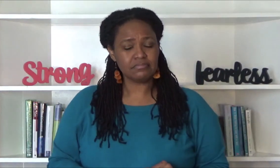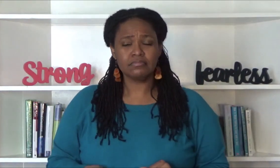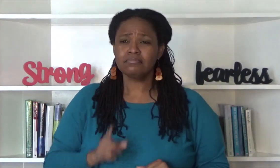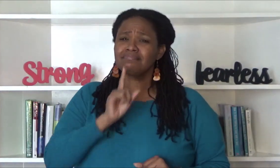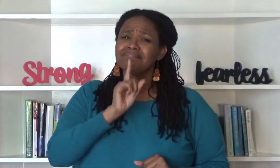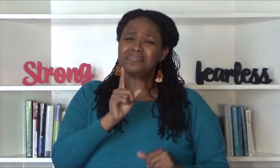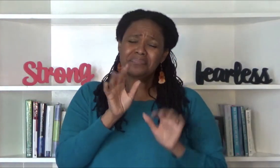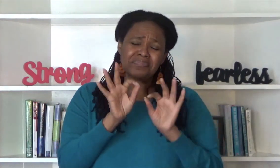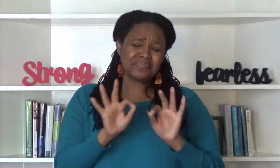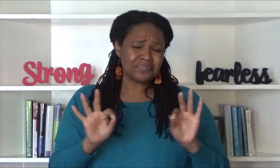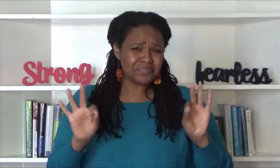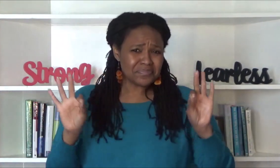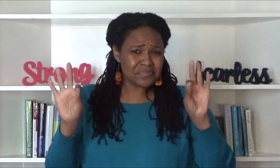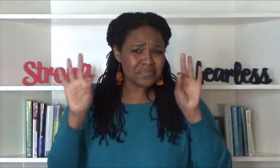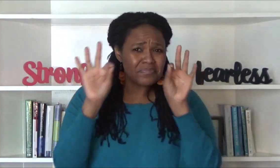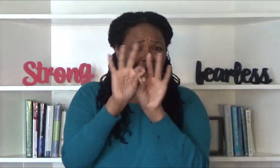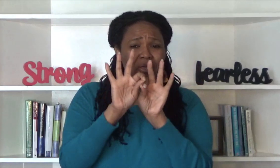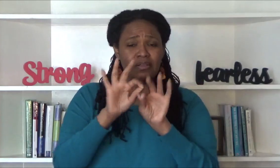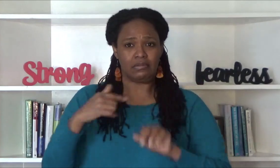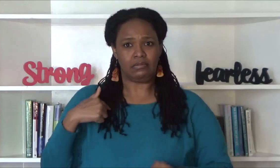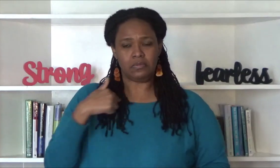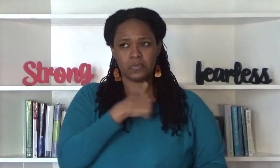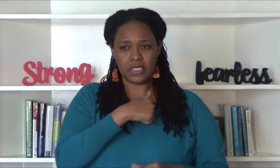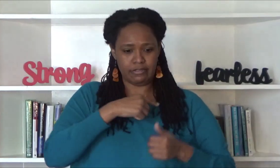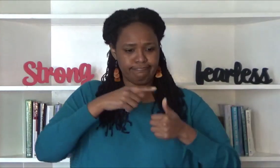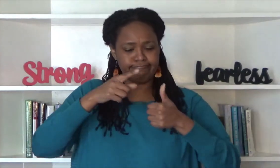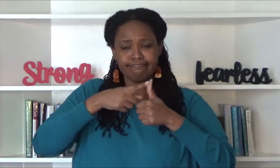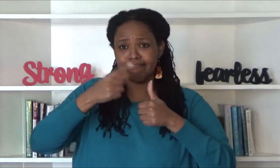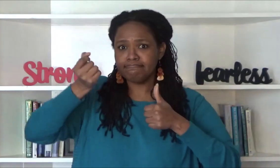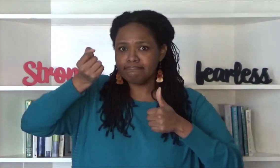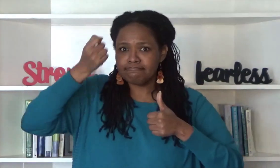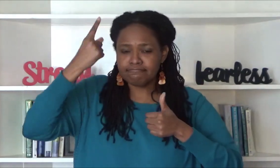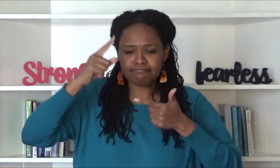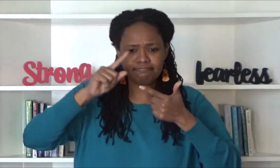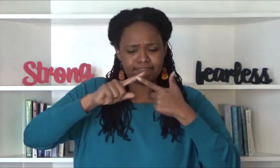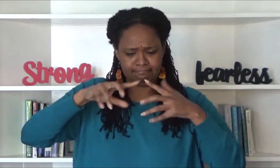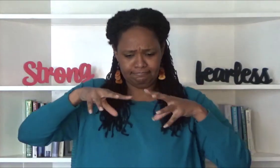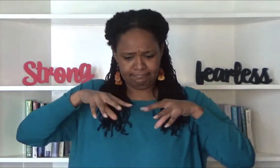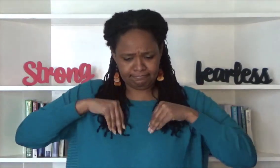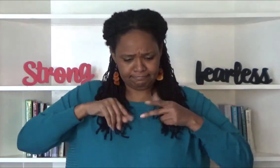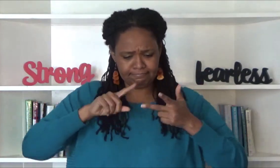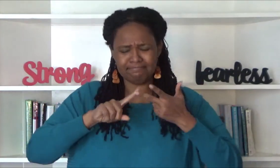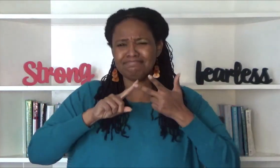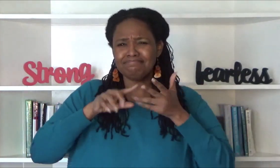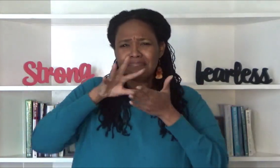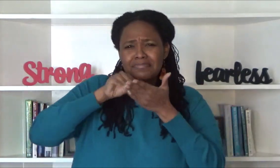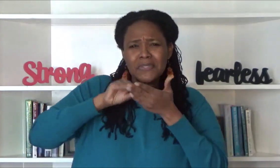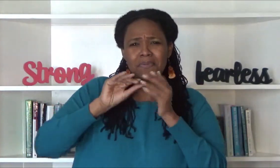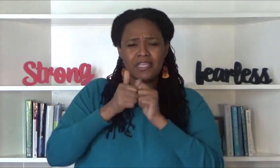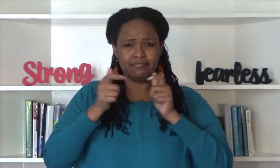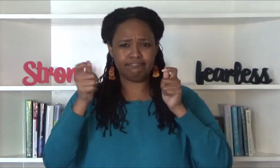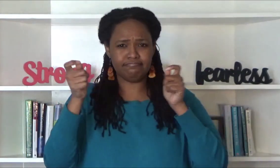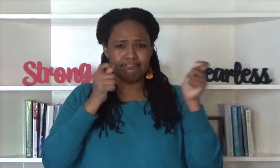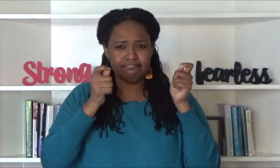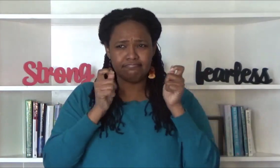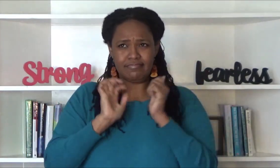it is vital that we understand accept and learn to manage the way our brain